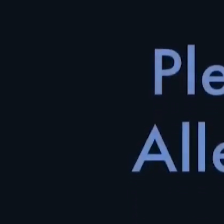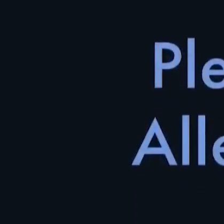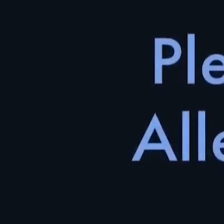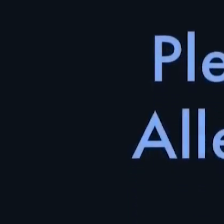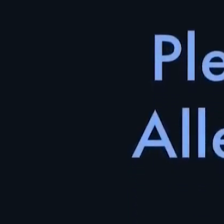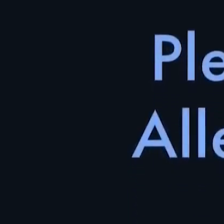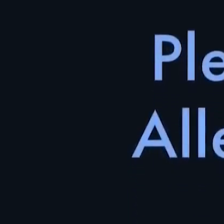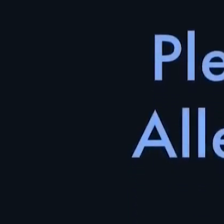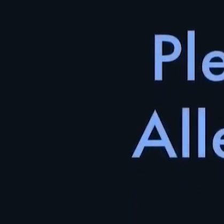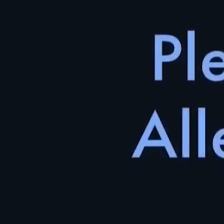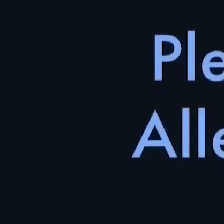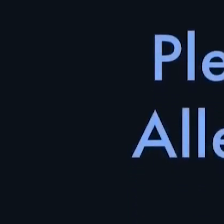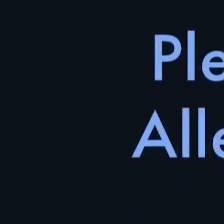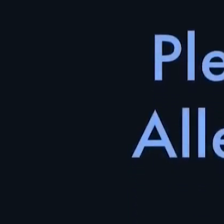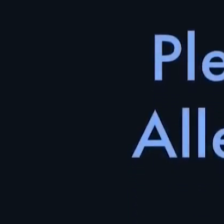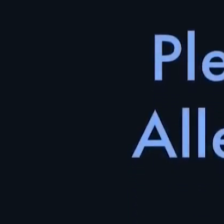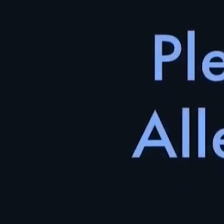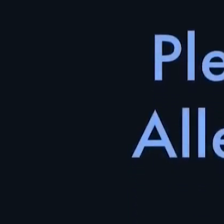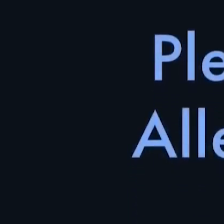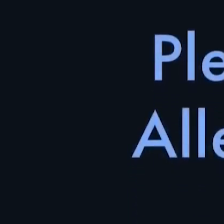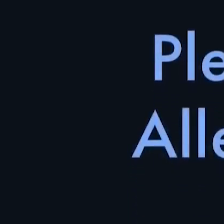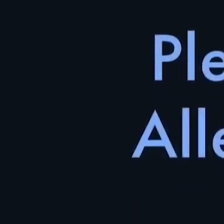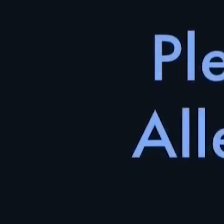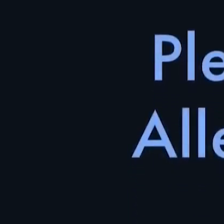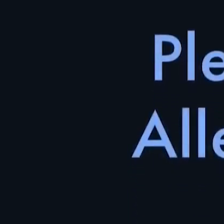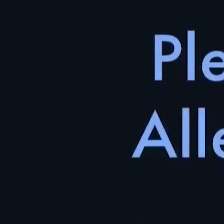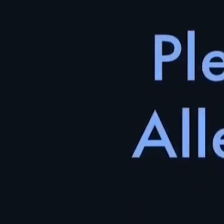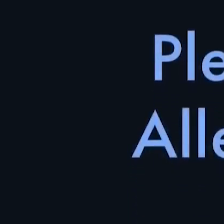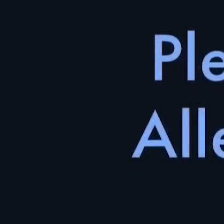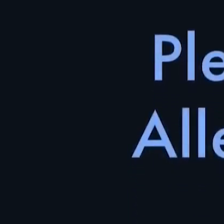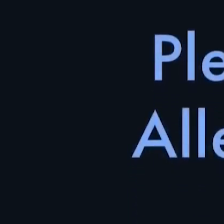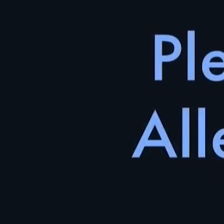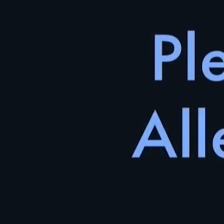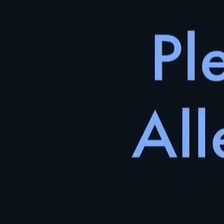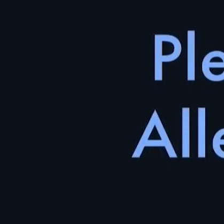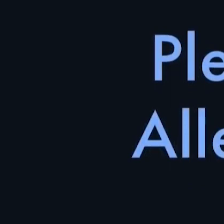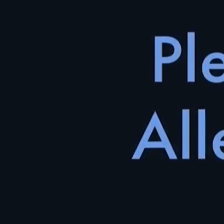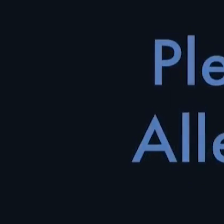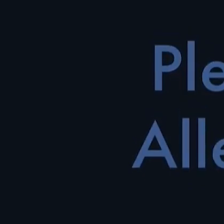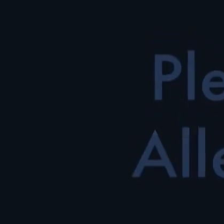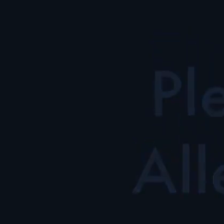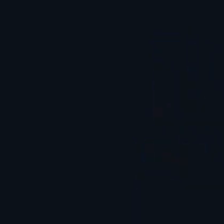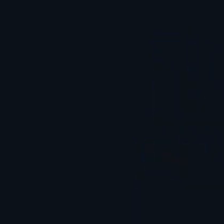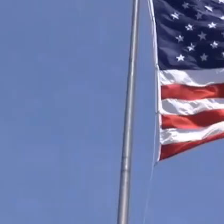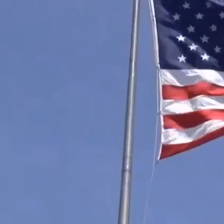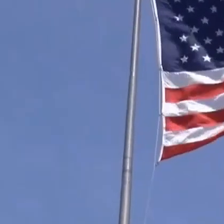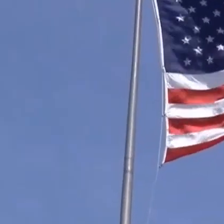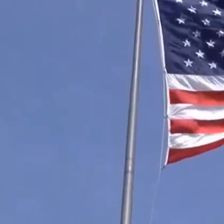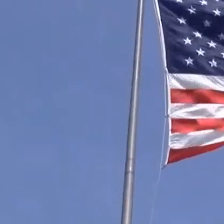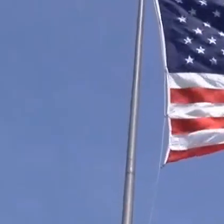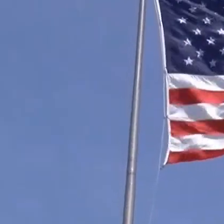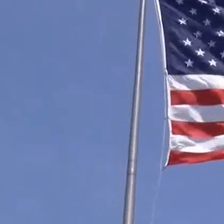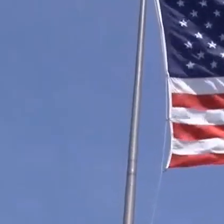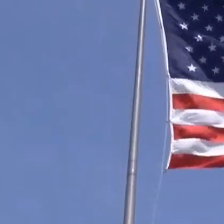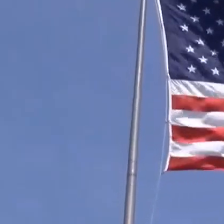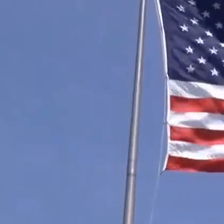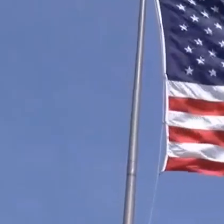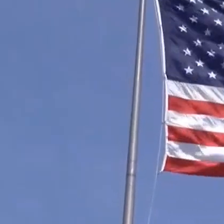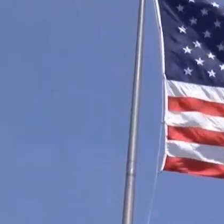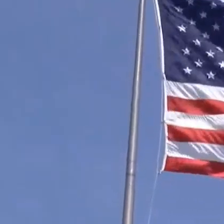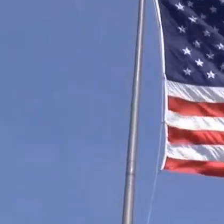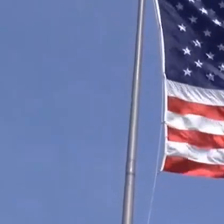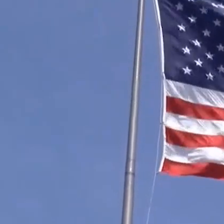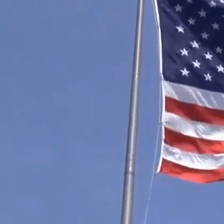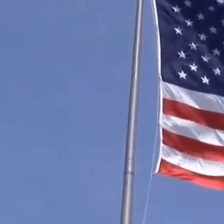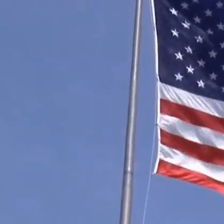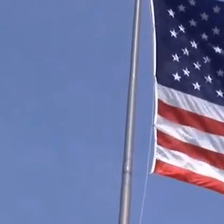At this time, please rise for the Pledge of Allegiance. I pledge allegiance